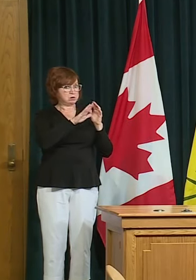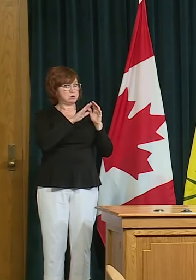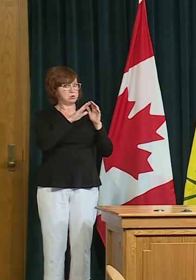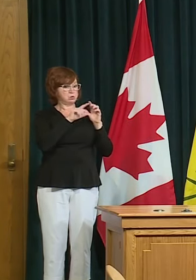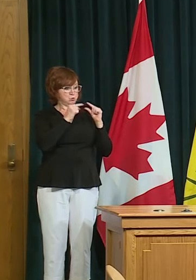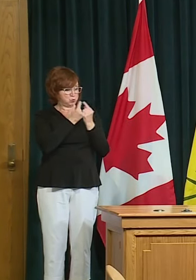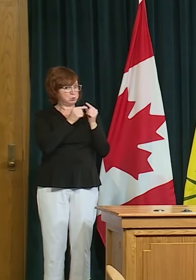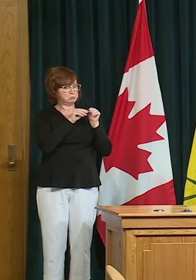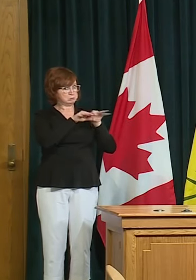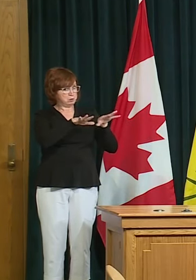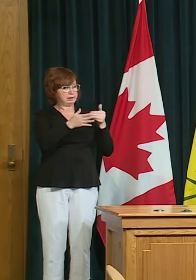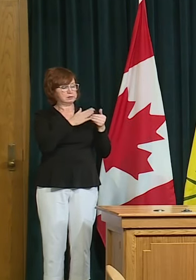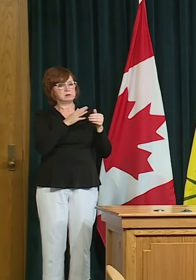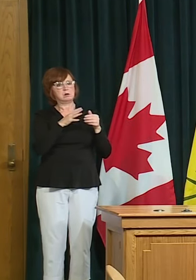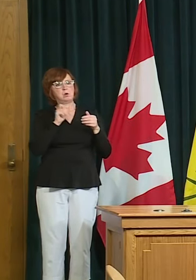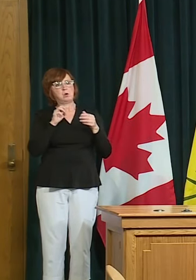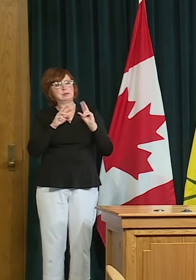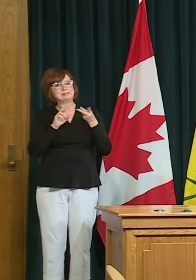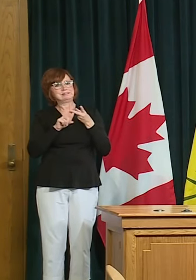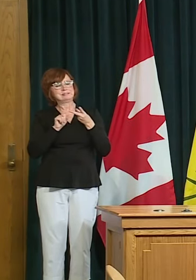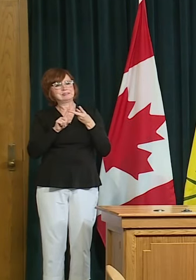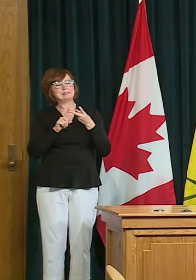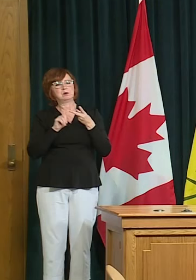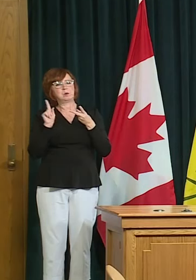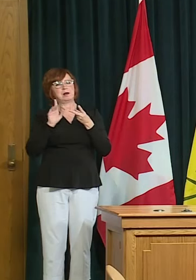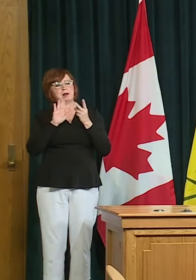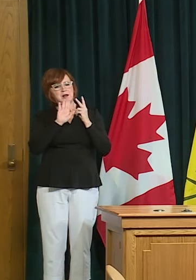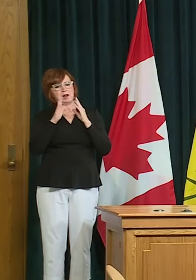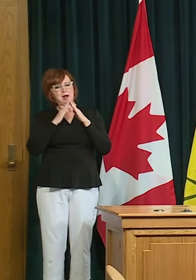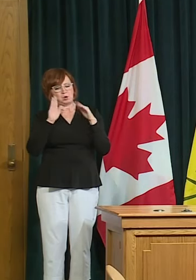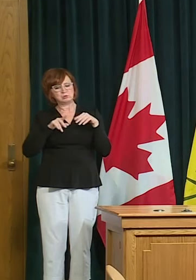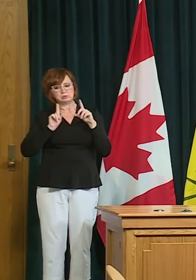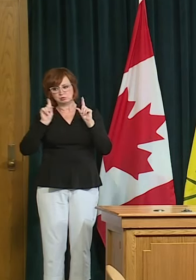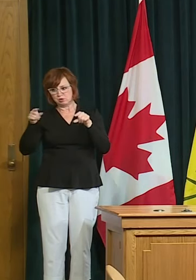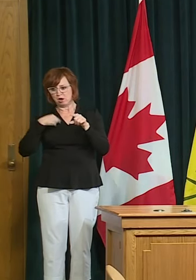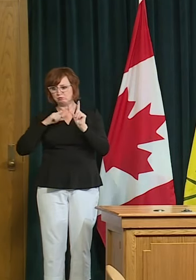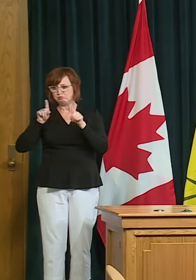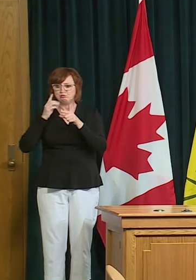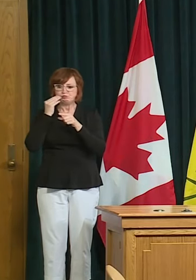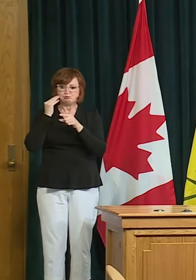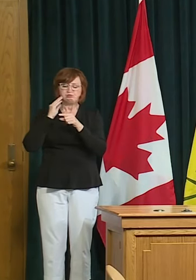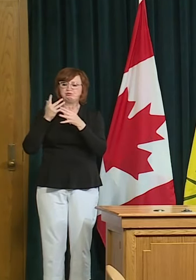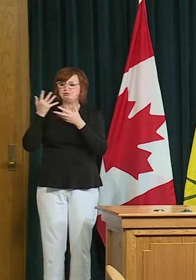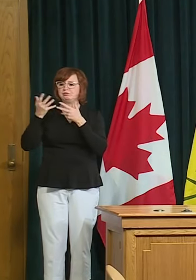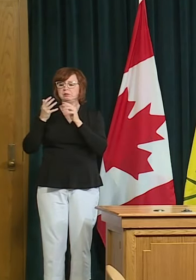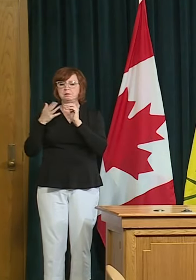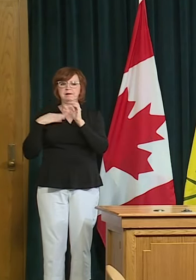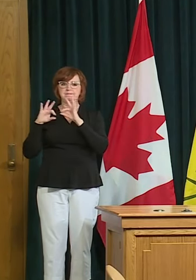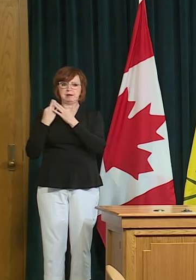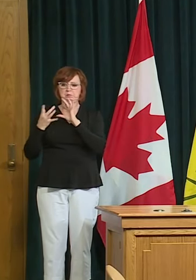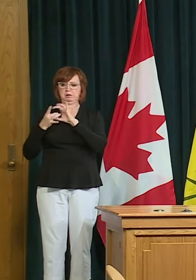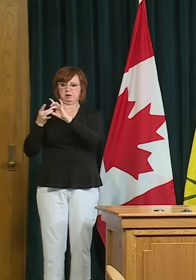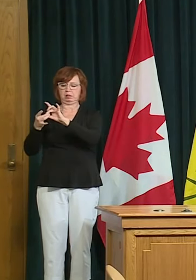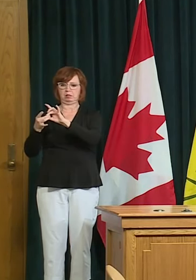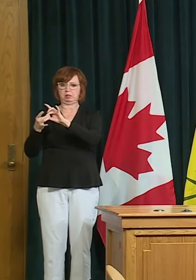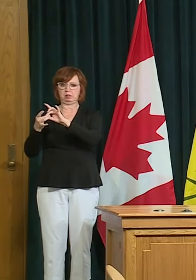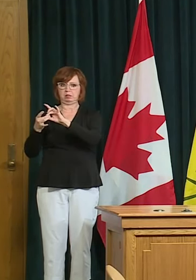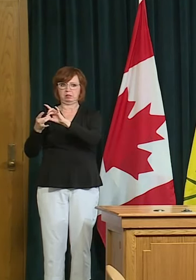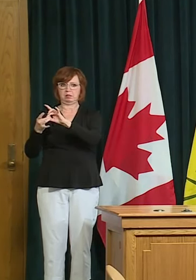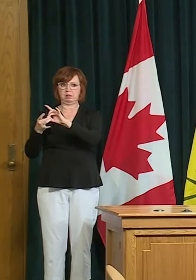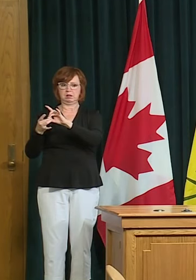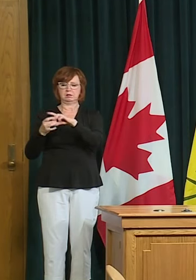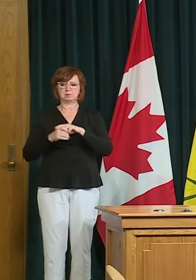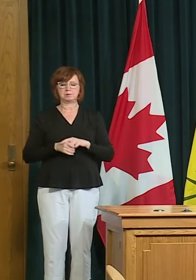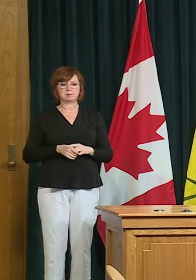think those guide guidelines are there for for a purpose and if people do choose to participate i think exceeding those guidelines